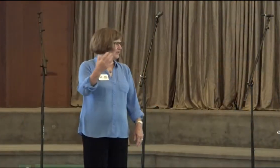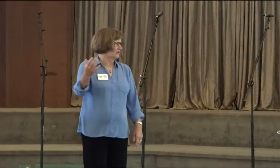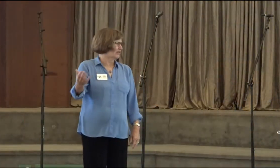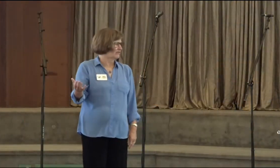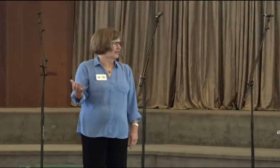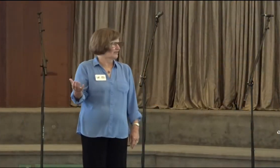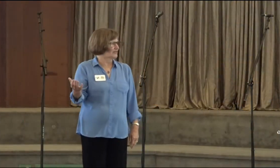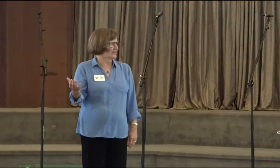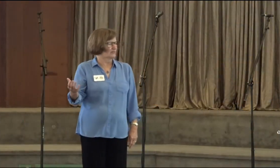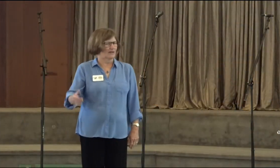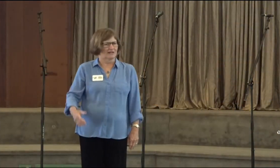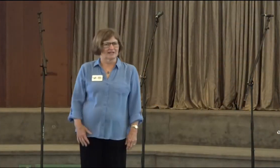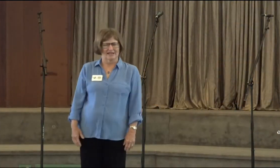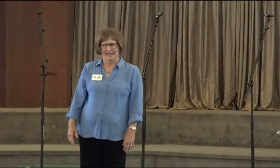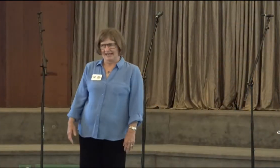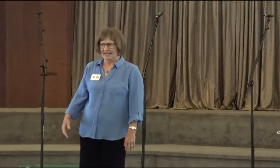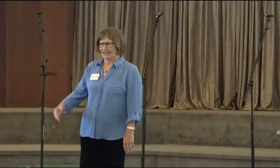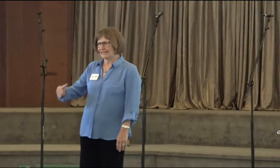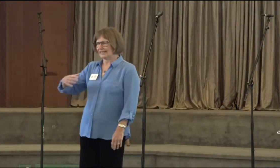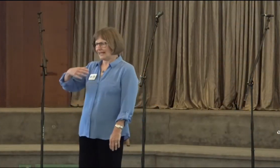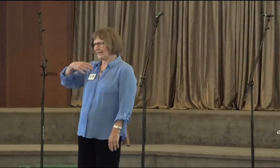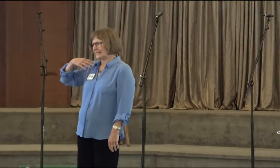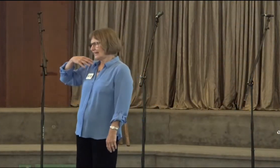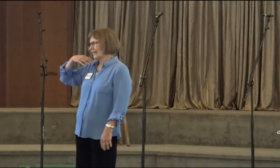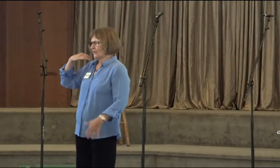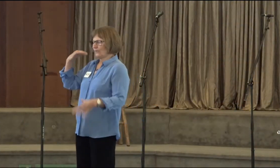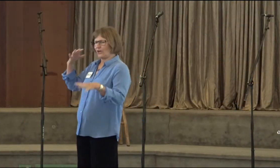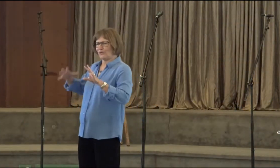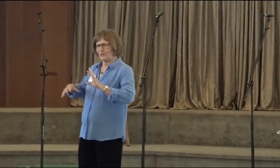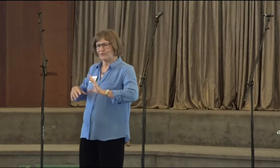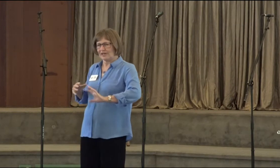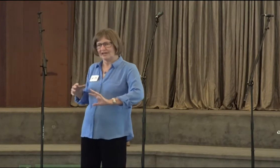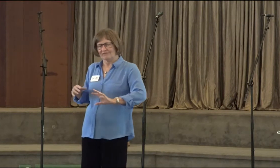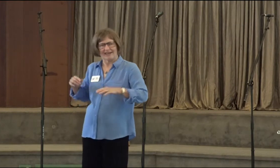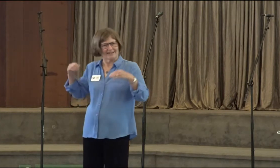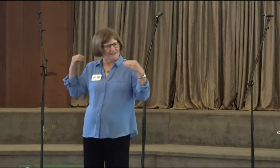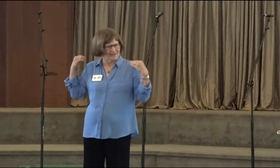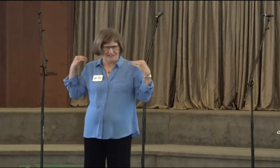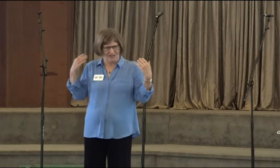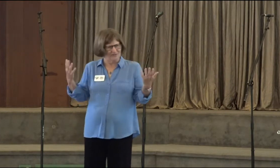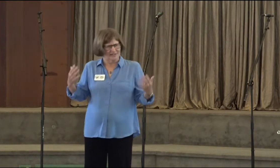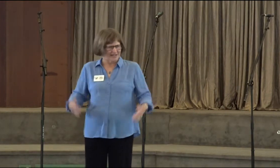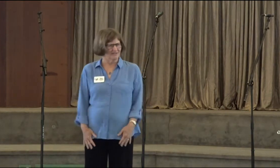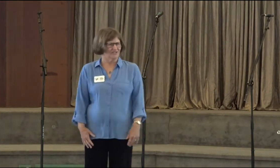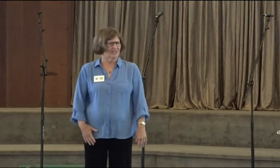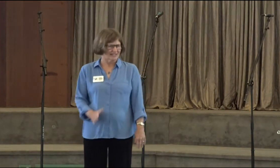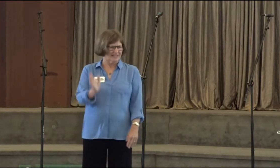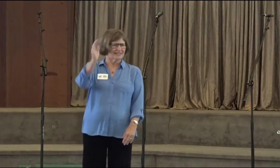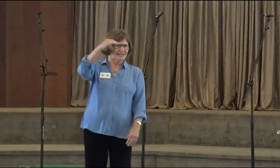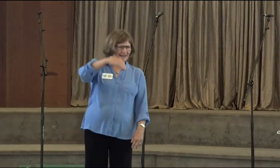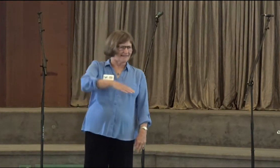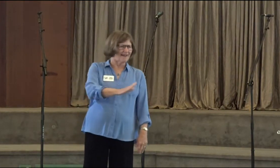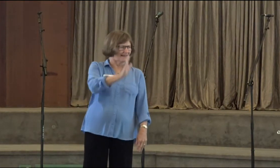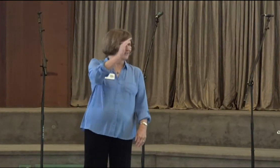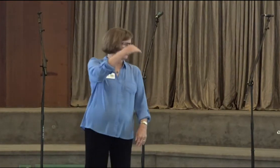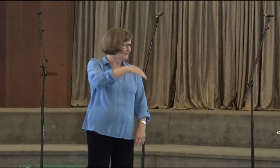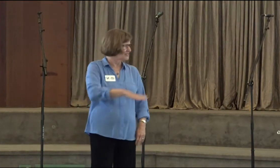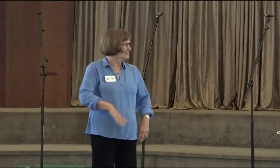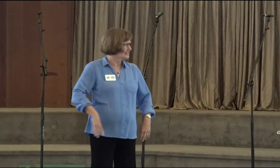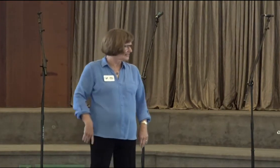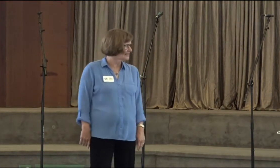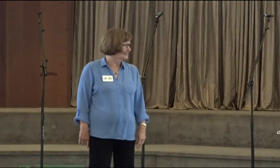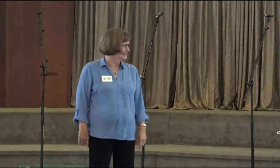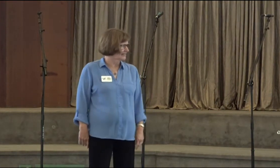I often know for myself, and I'm supposing for others as well, is that we go through